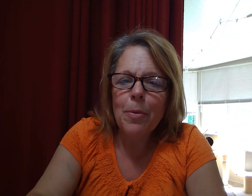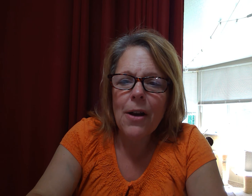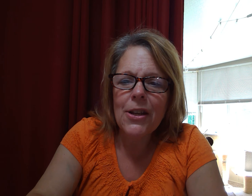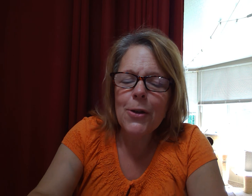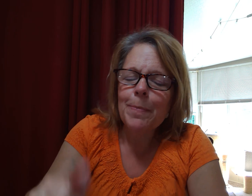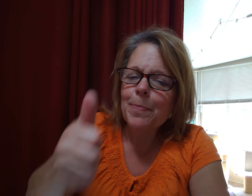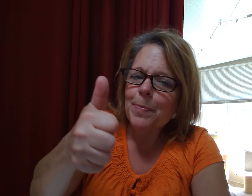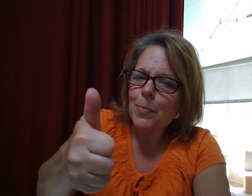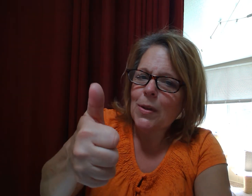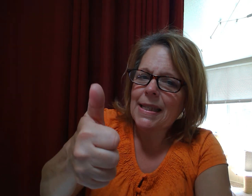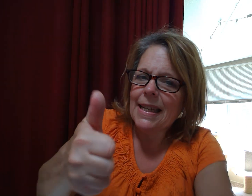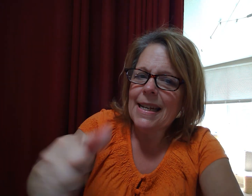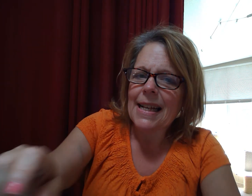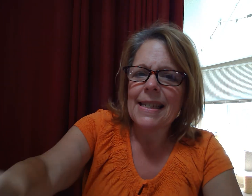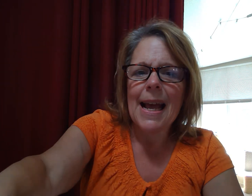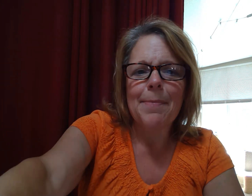proud of you. We'll see you next time.